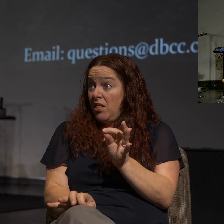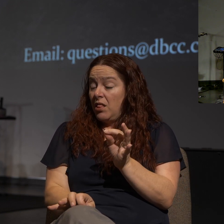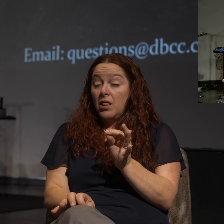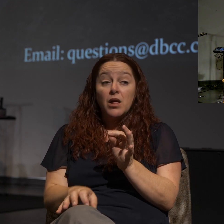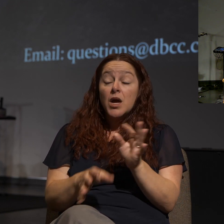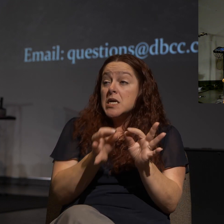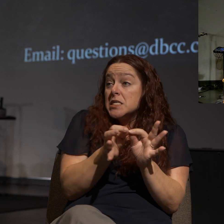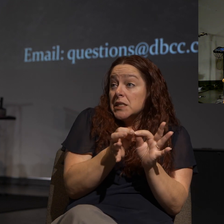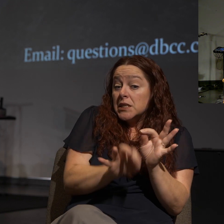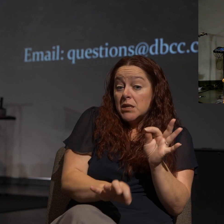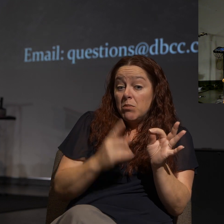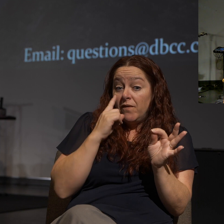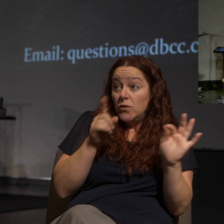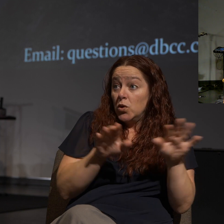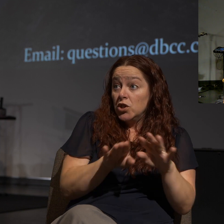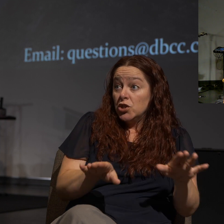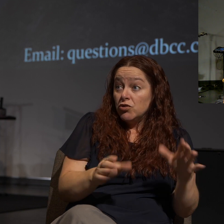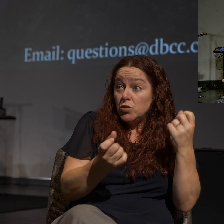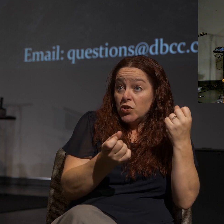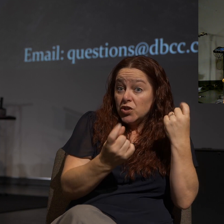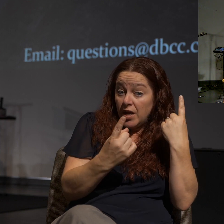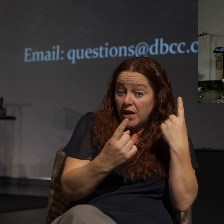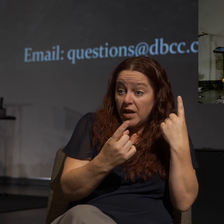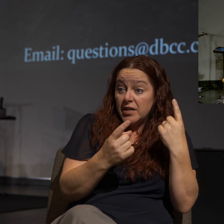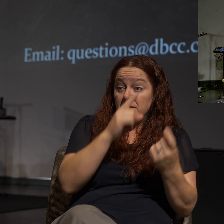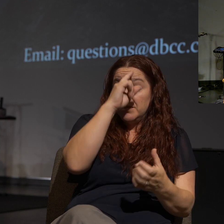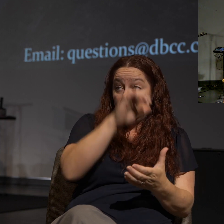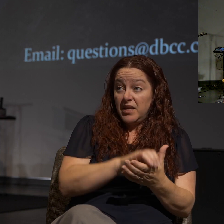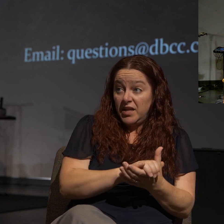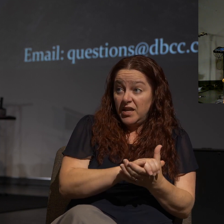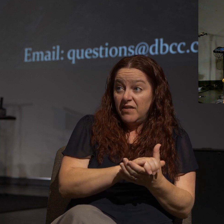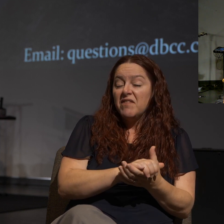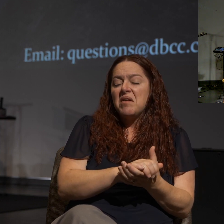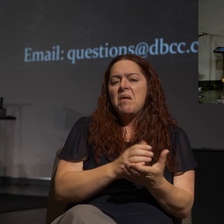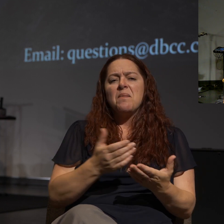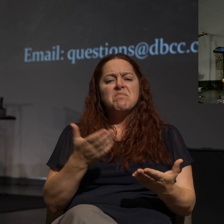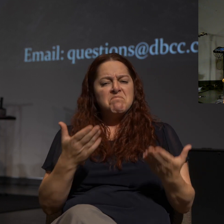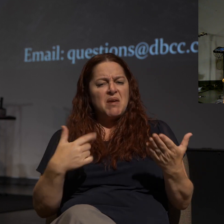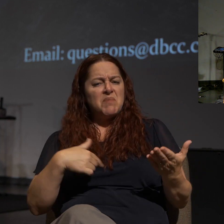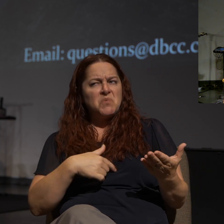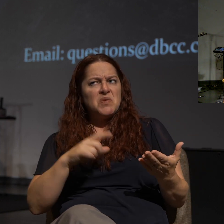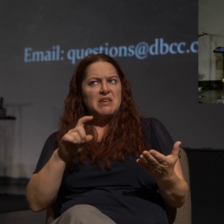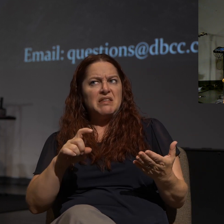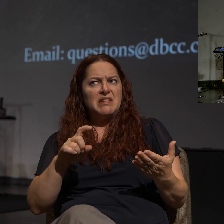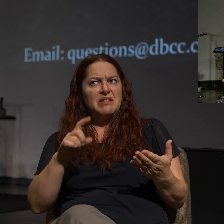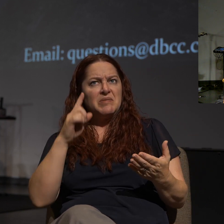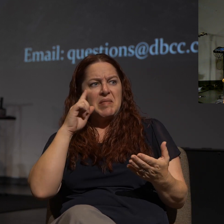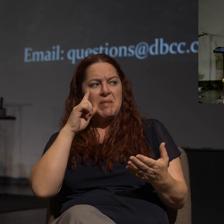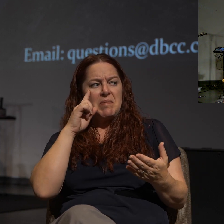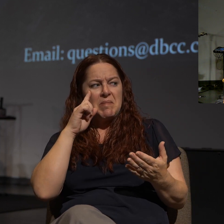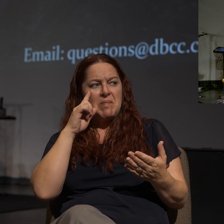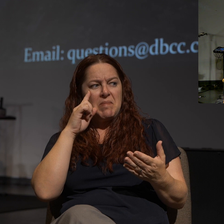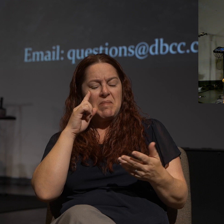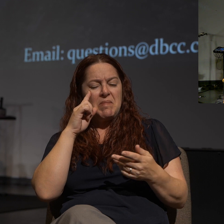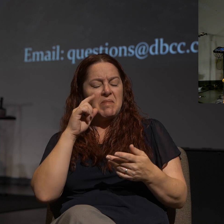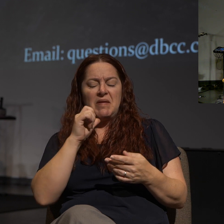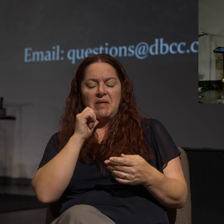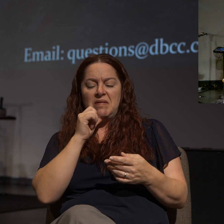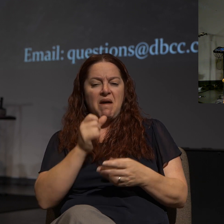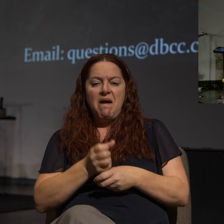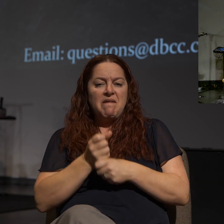enough for children to understand and believe, then maybe we need to think more about making it not as complex.